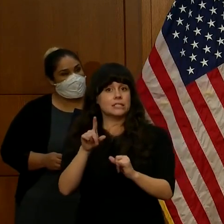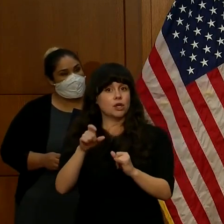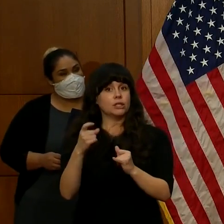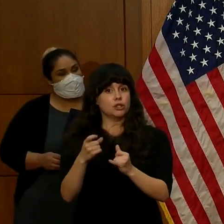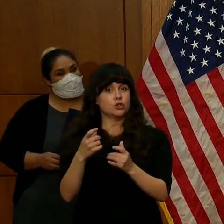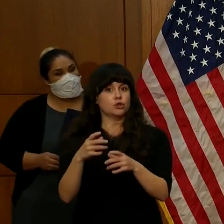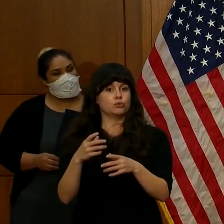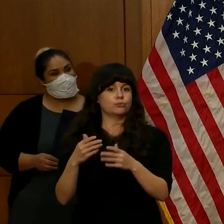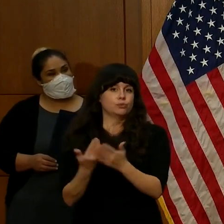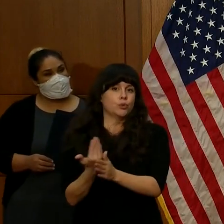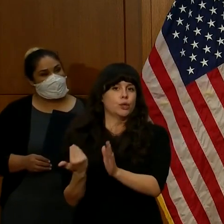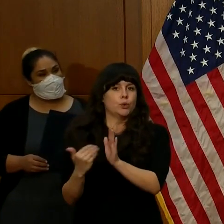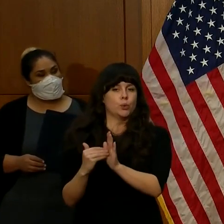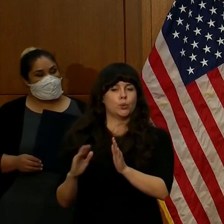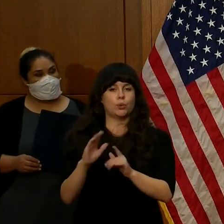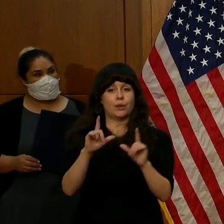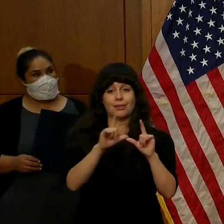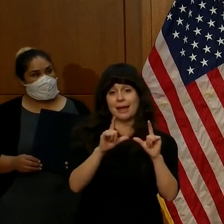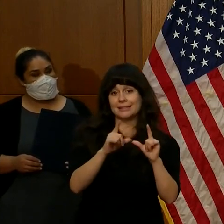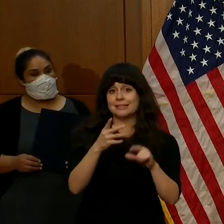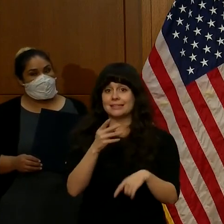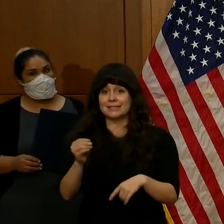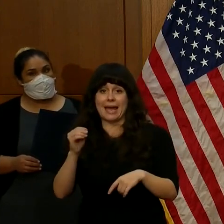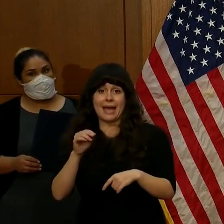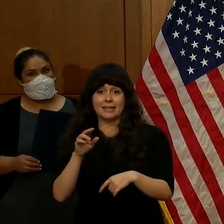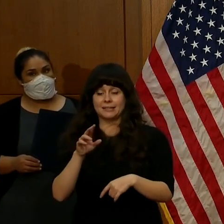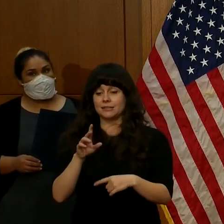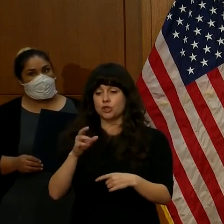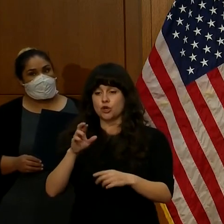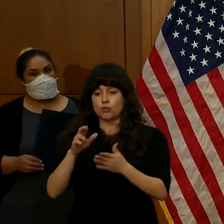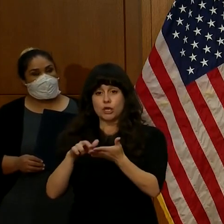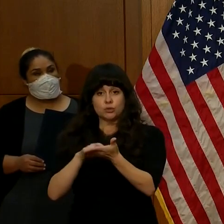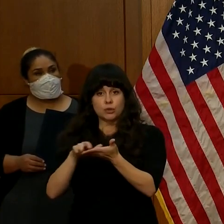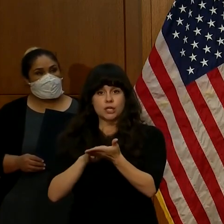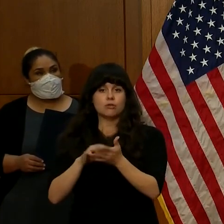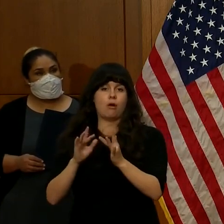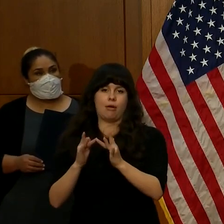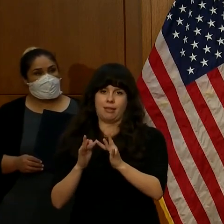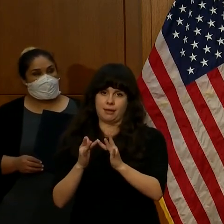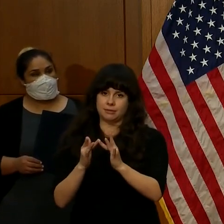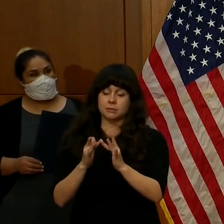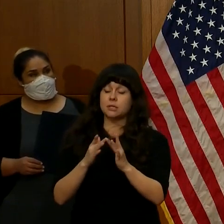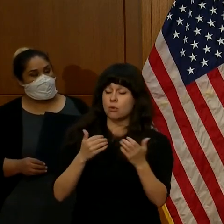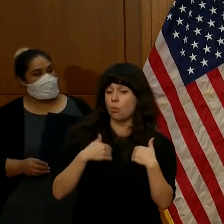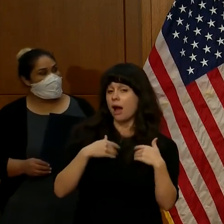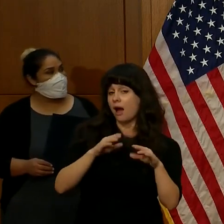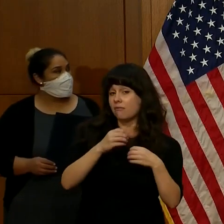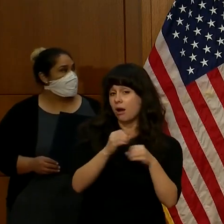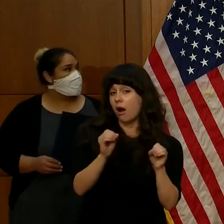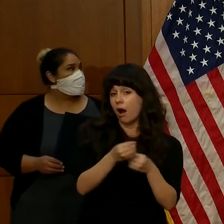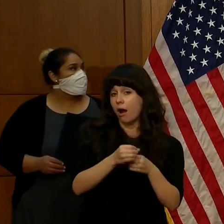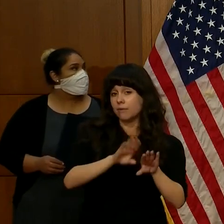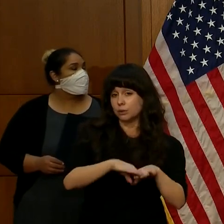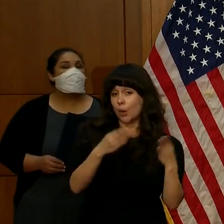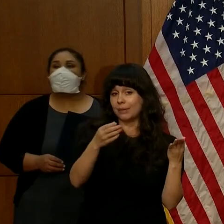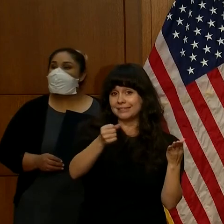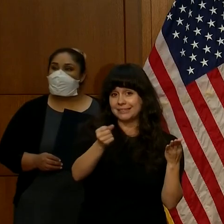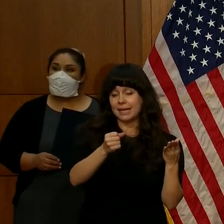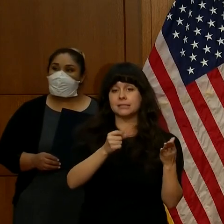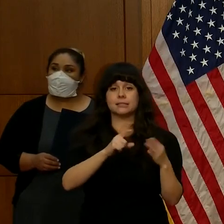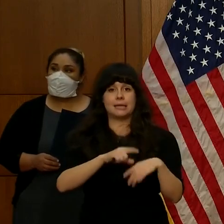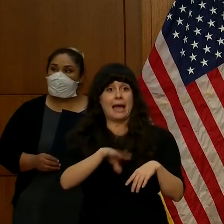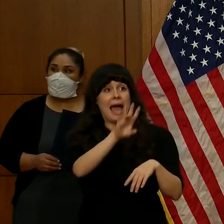vehicle registration online. The offices are reopening, and they now have 68 of 75